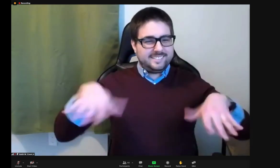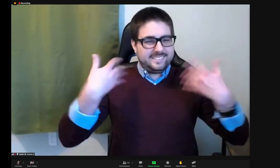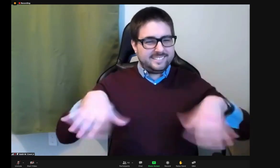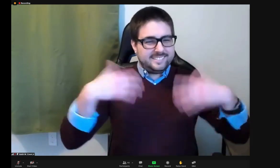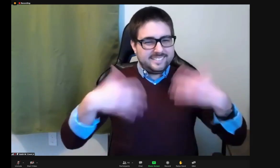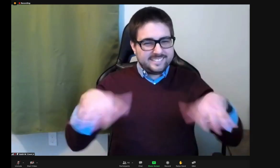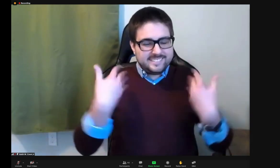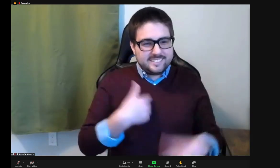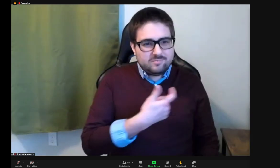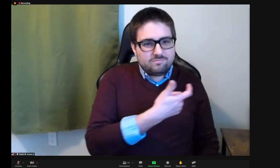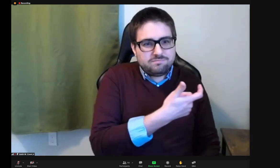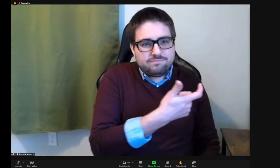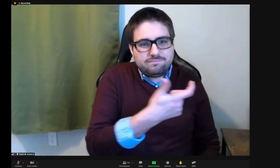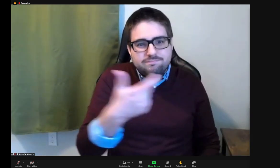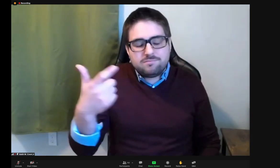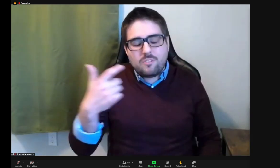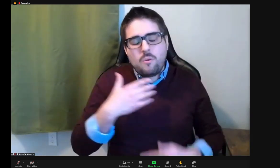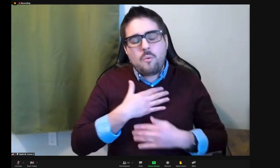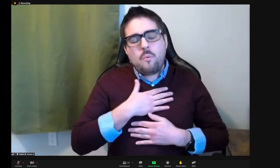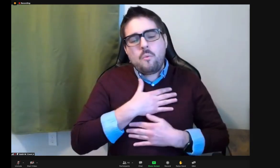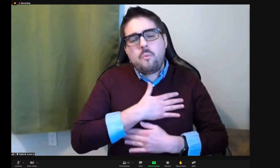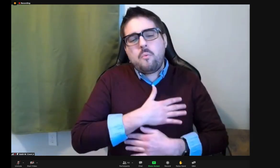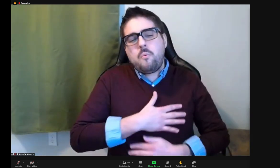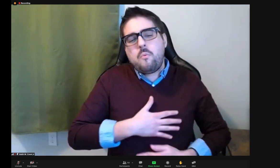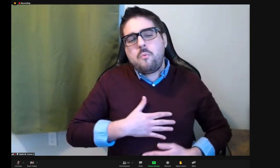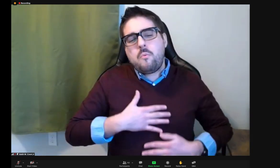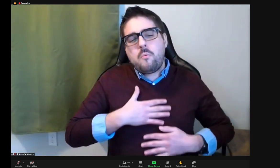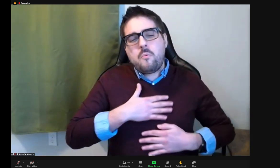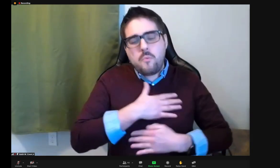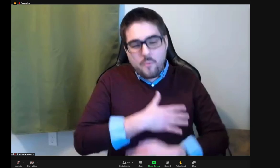Wow. That was so fun.